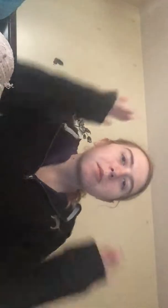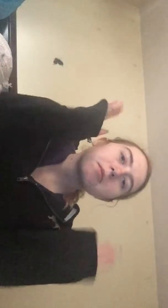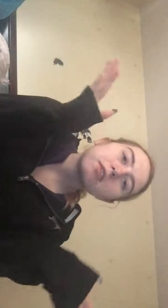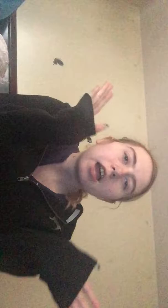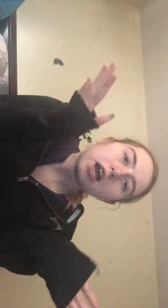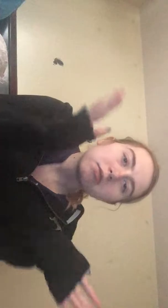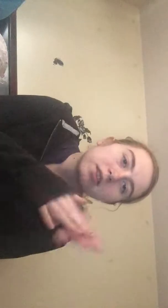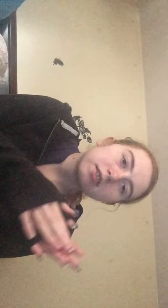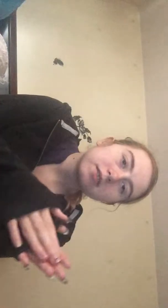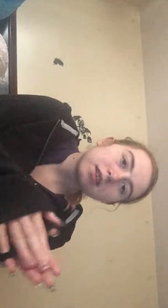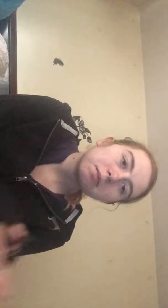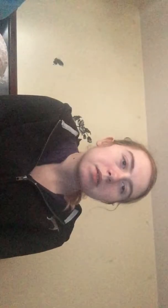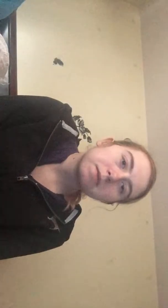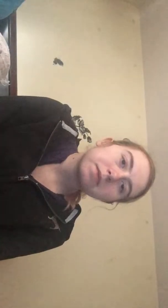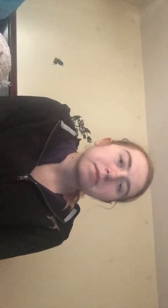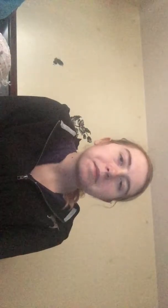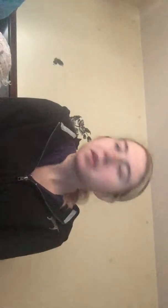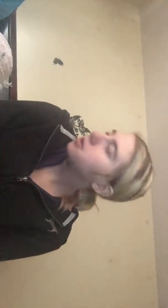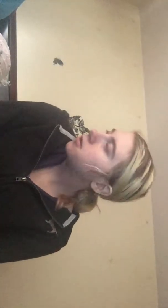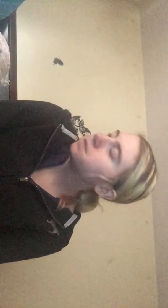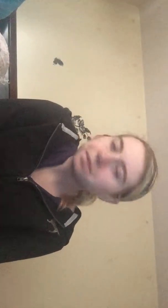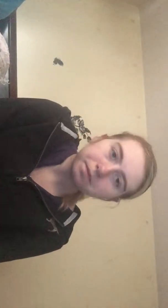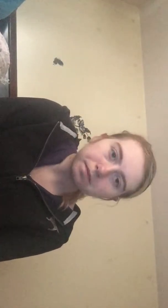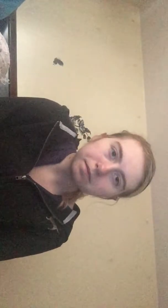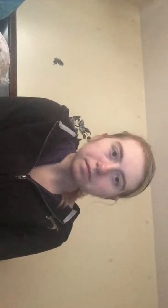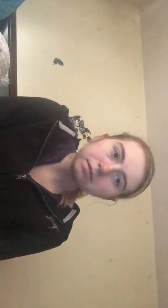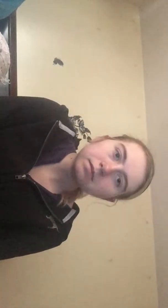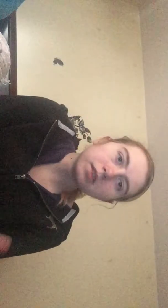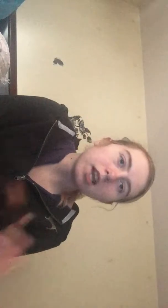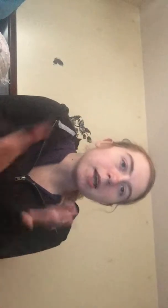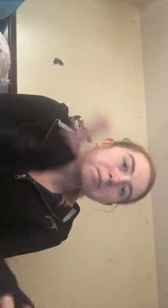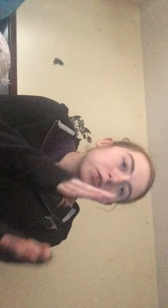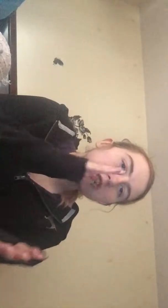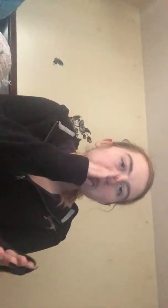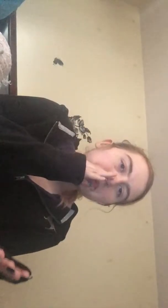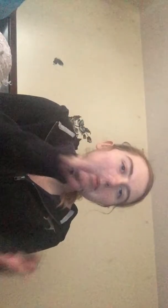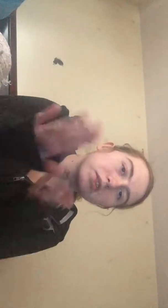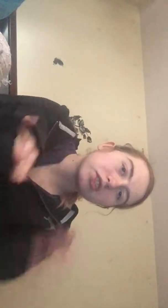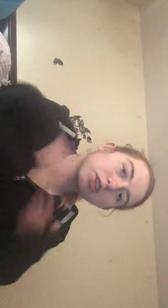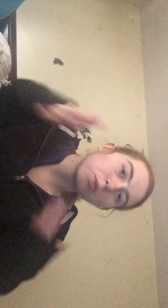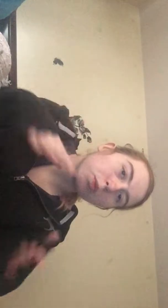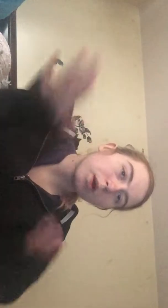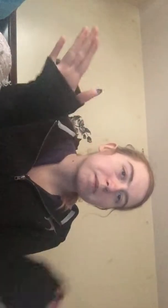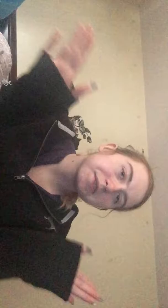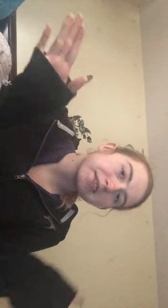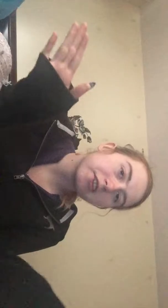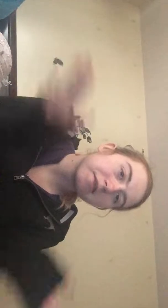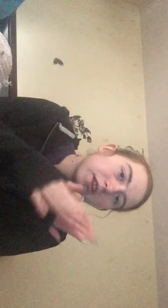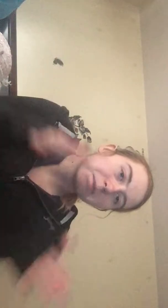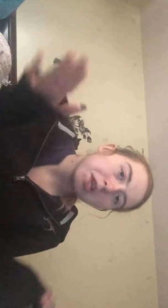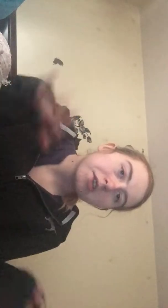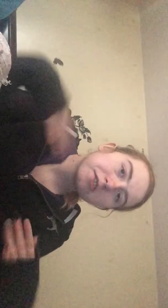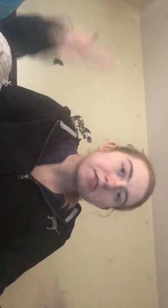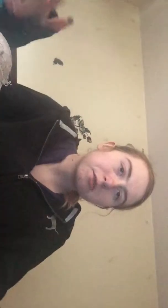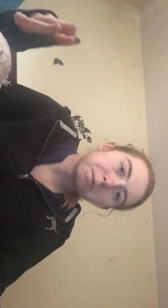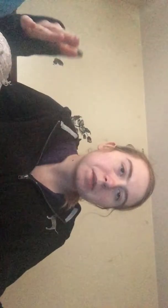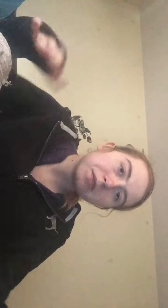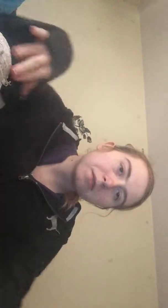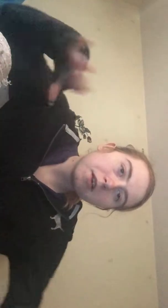remember how he does that but um I shouldn't be mentioning why I'm scared of like certain uh